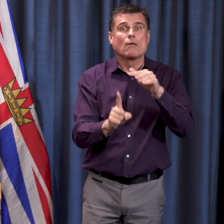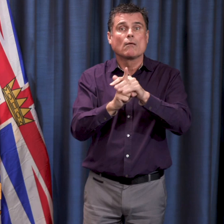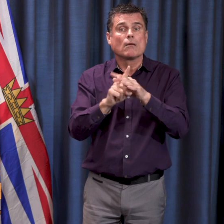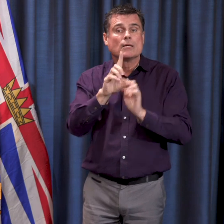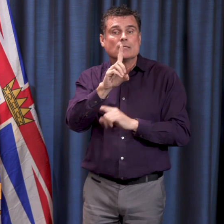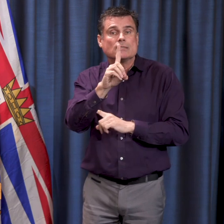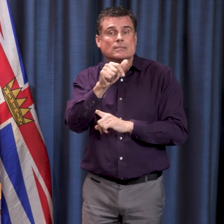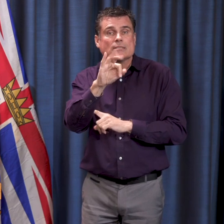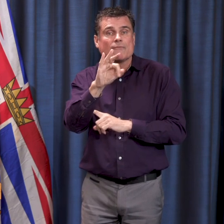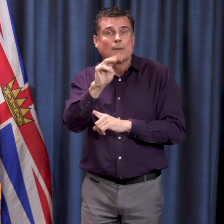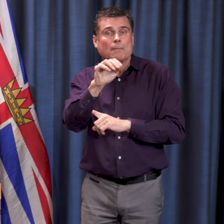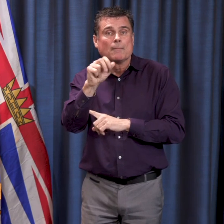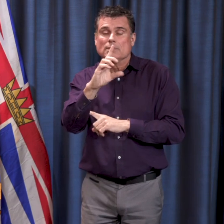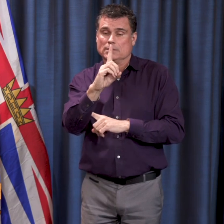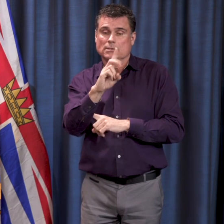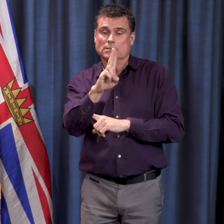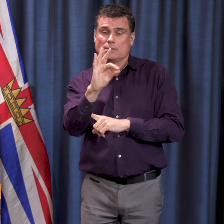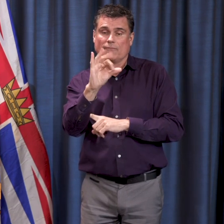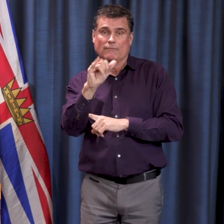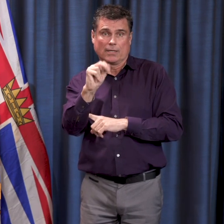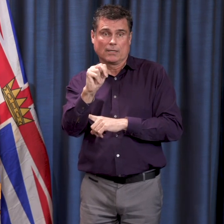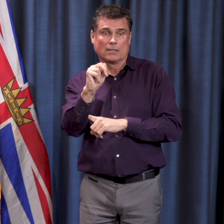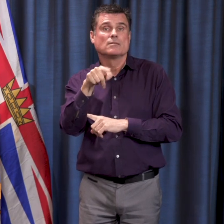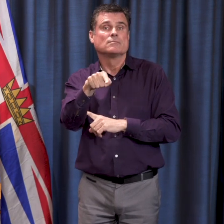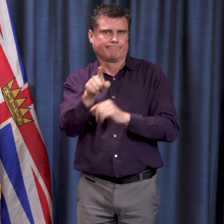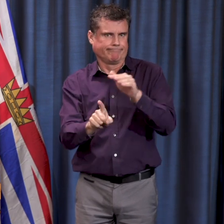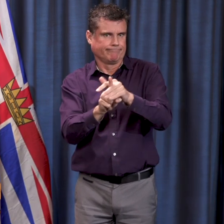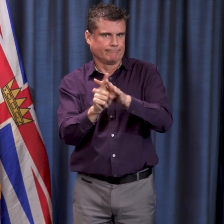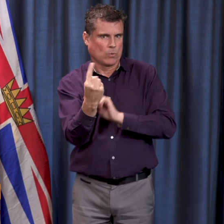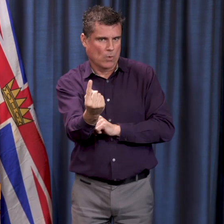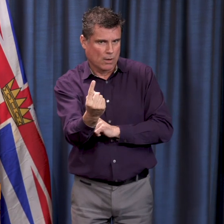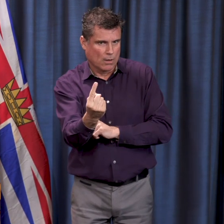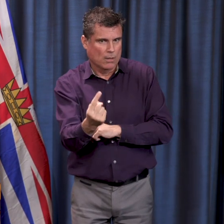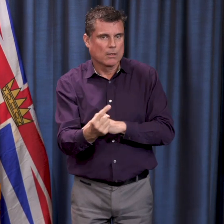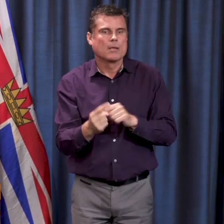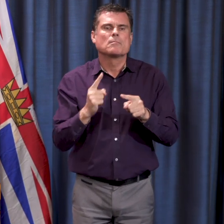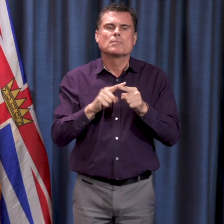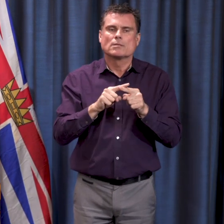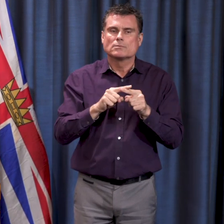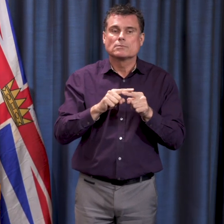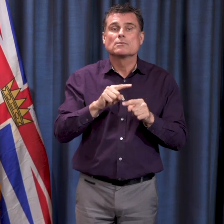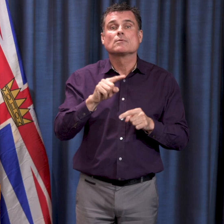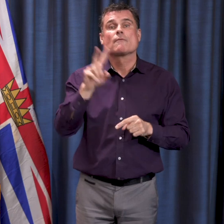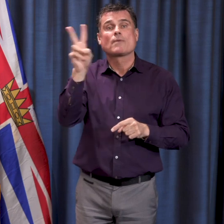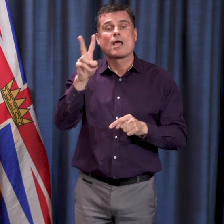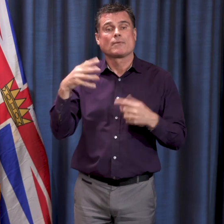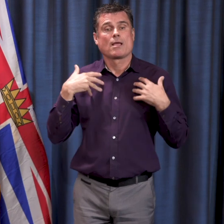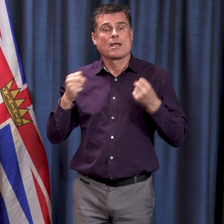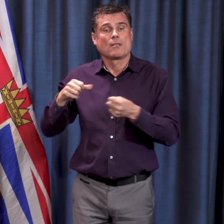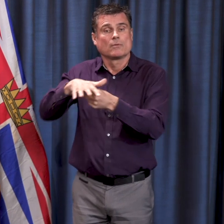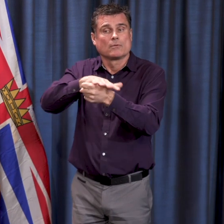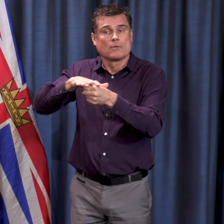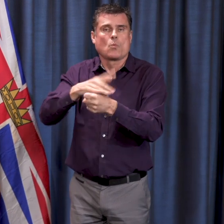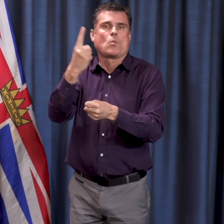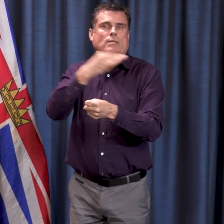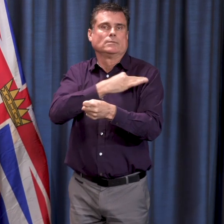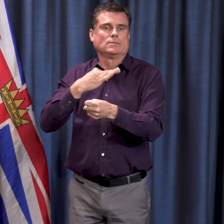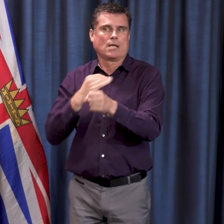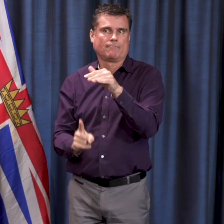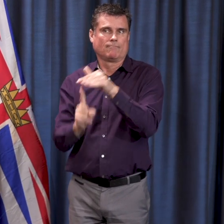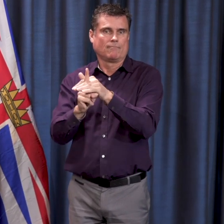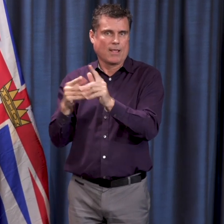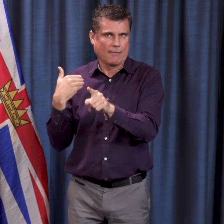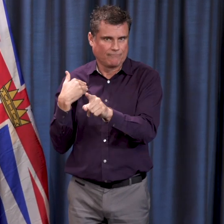continues to be a single staff member affected in that outbreak. So the two new facilities are